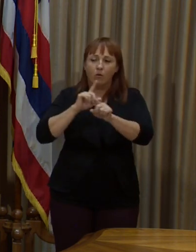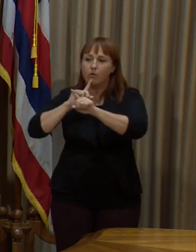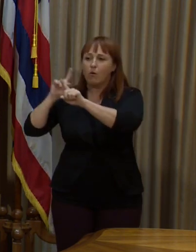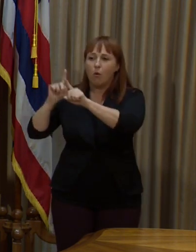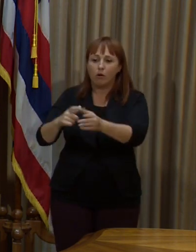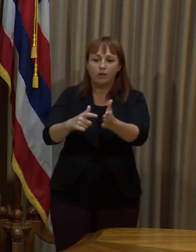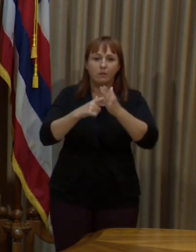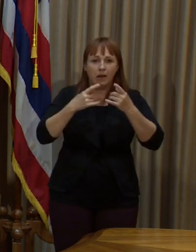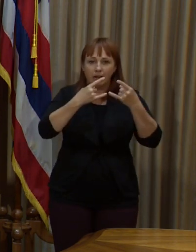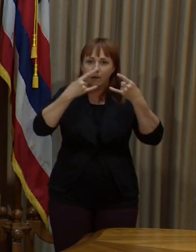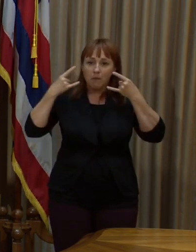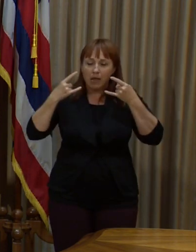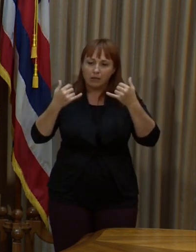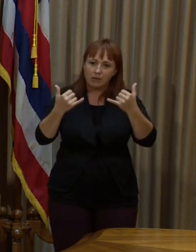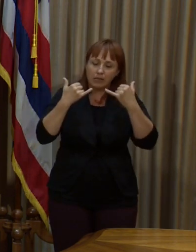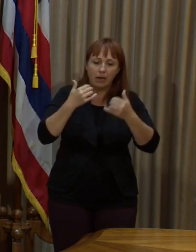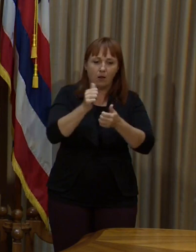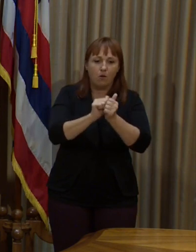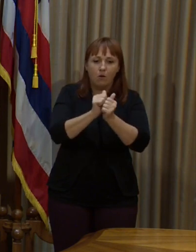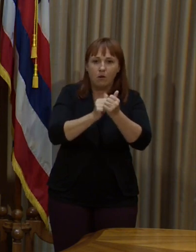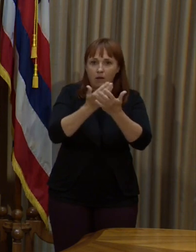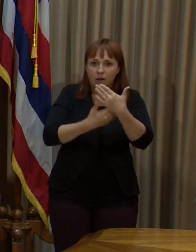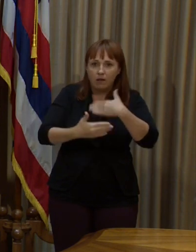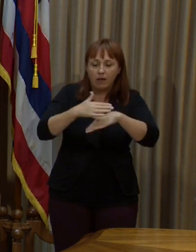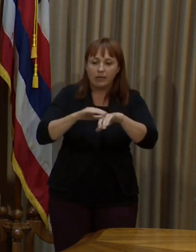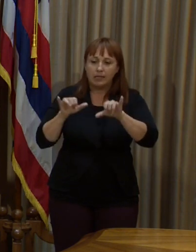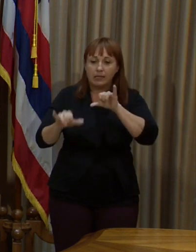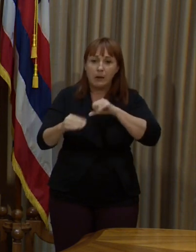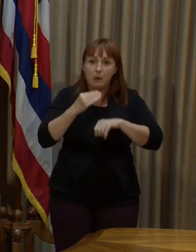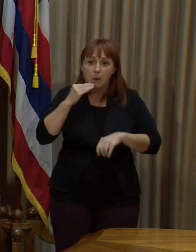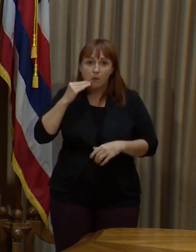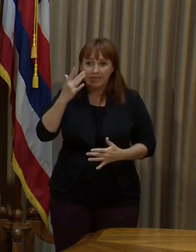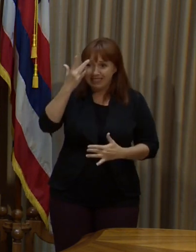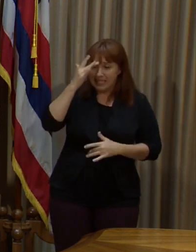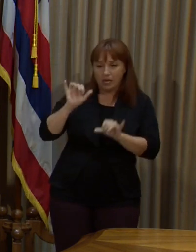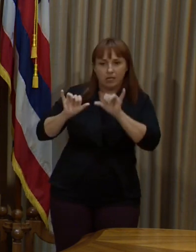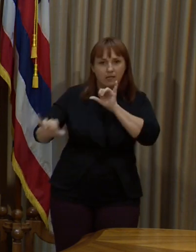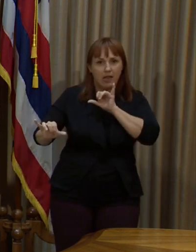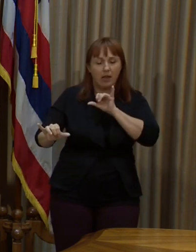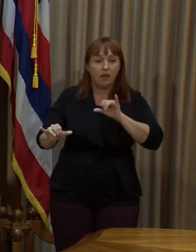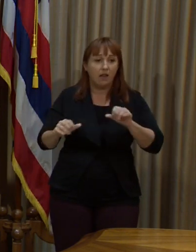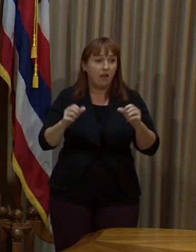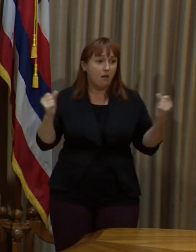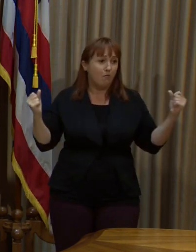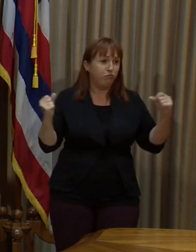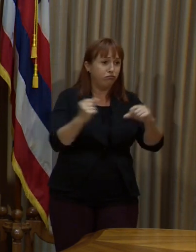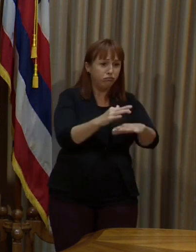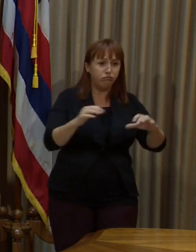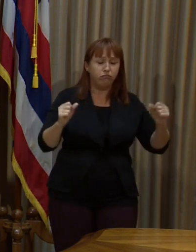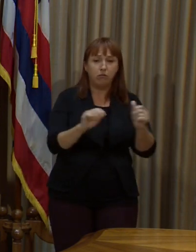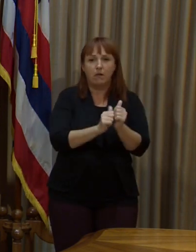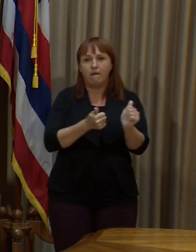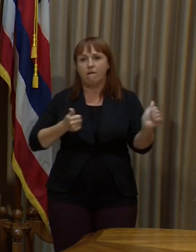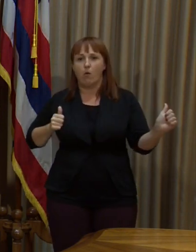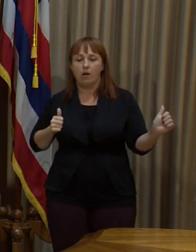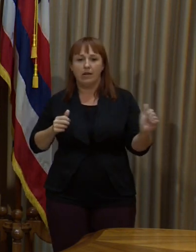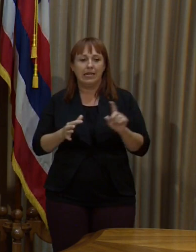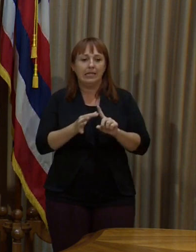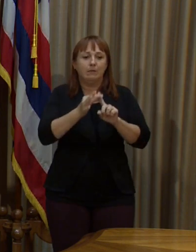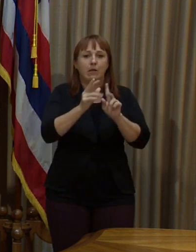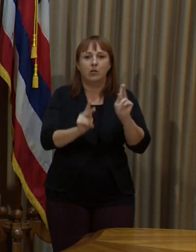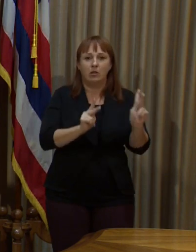of wearing your mask, washing your hands, staying home when you're sick, avoiding gatherings, especially with people you're not